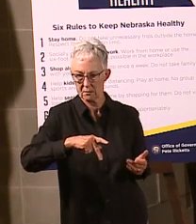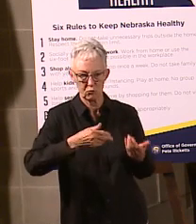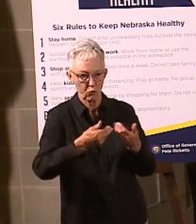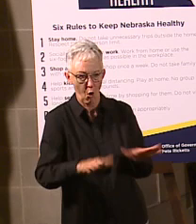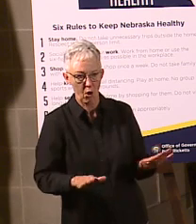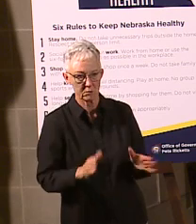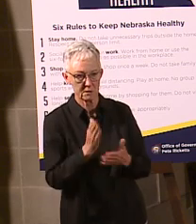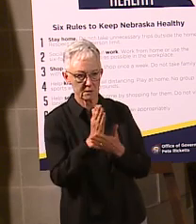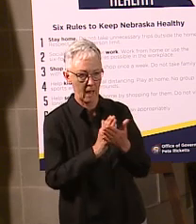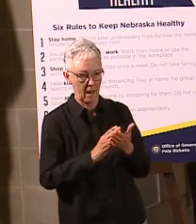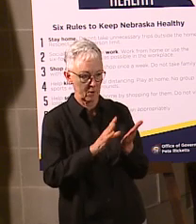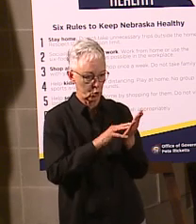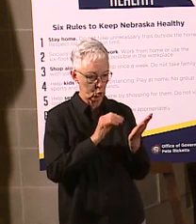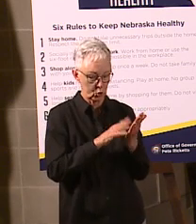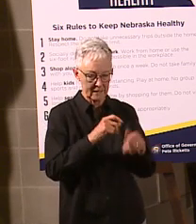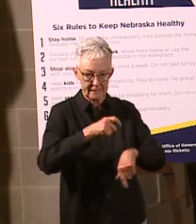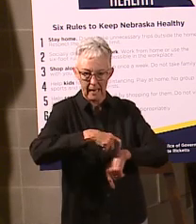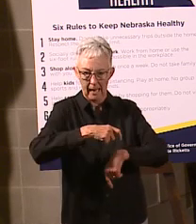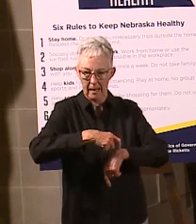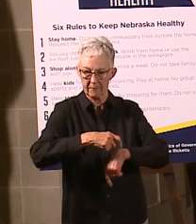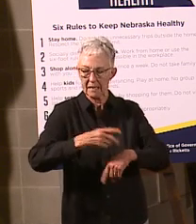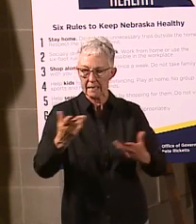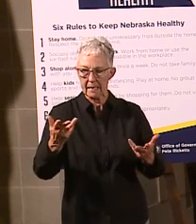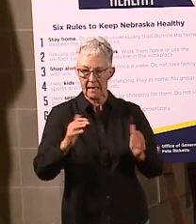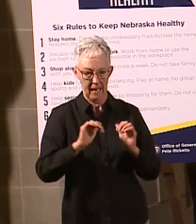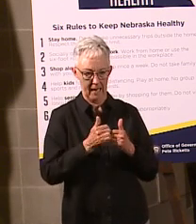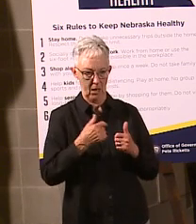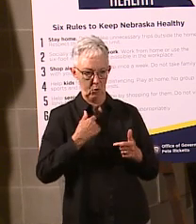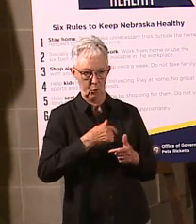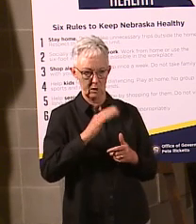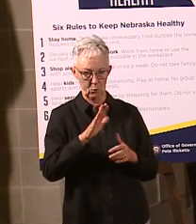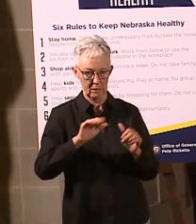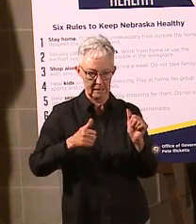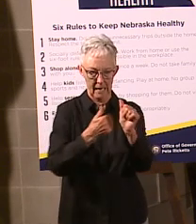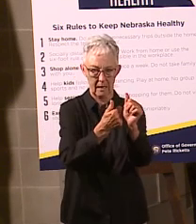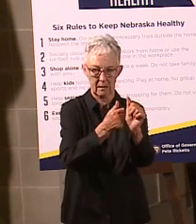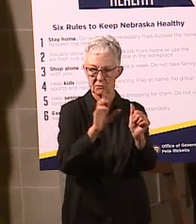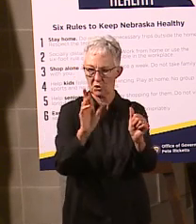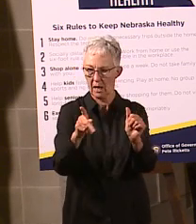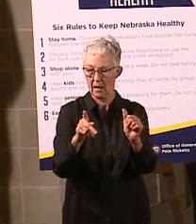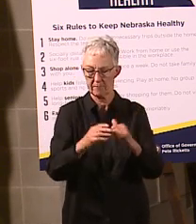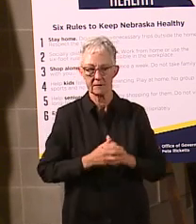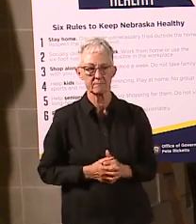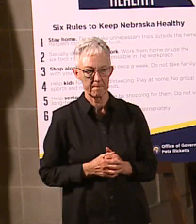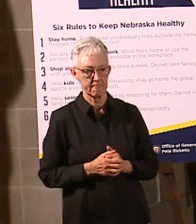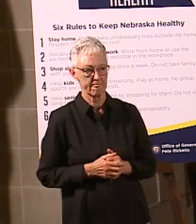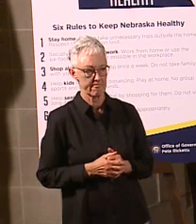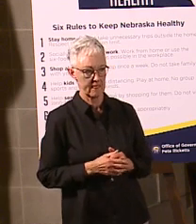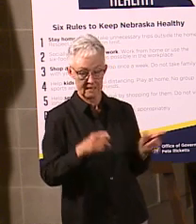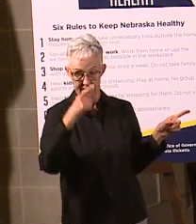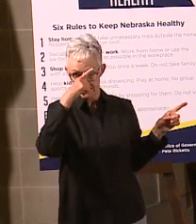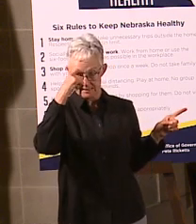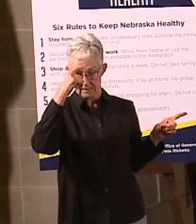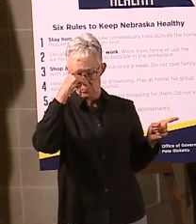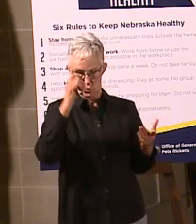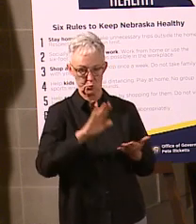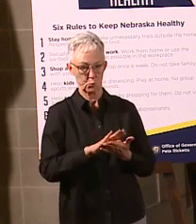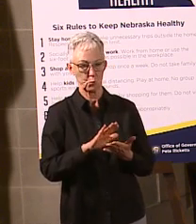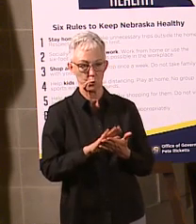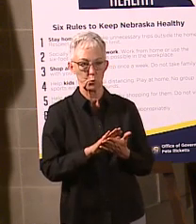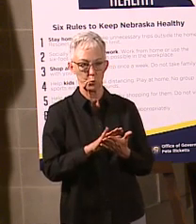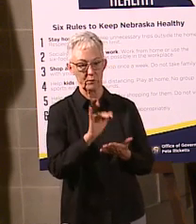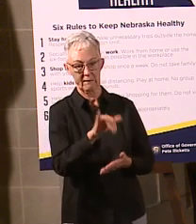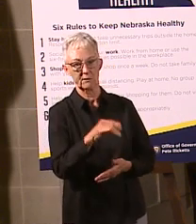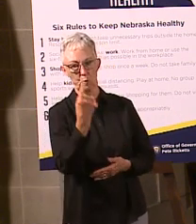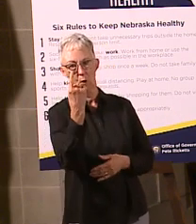maybe existed before and how this moment in time we can actually begin to move forward. Certainly summertime, by the way, is one of those places where we